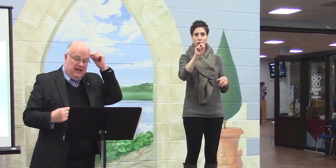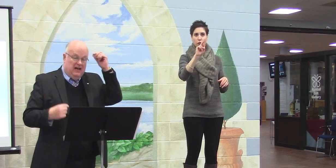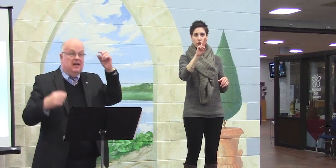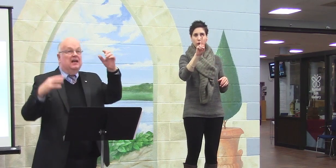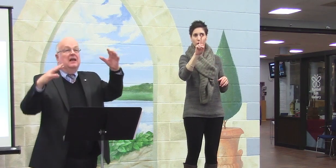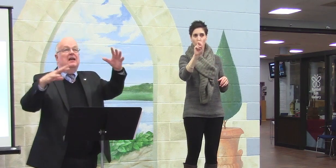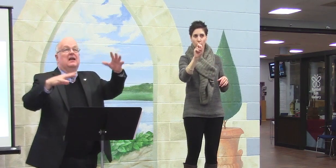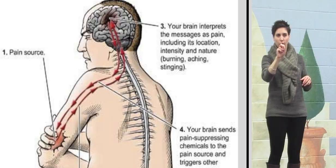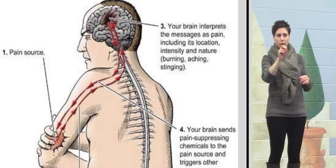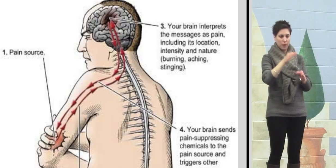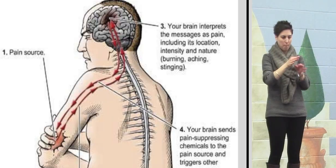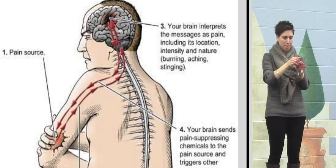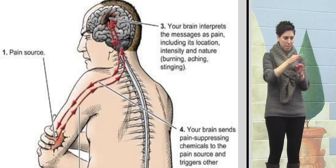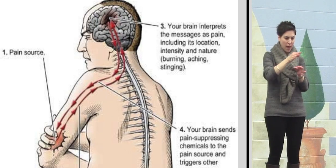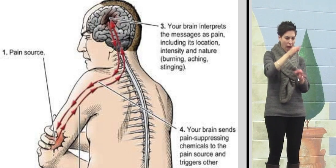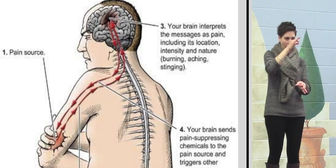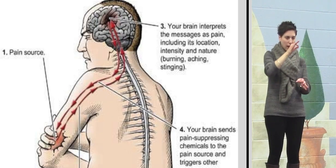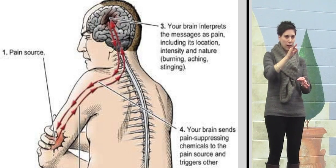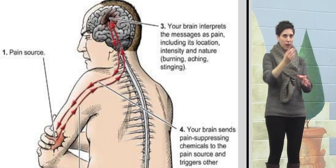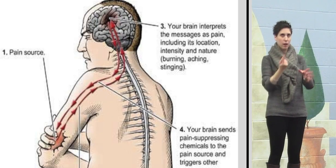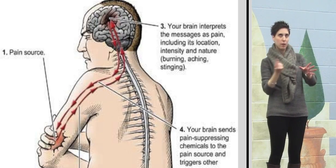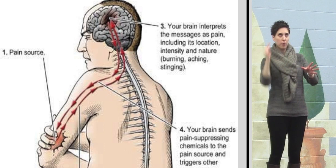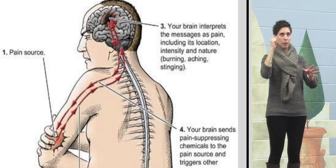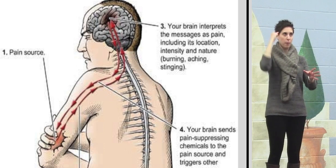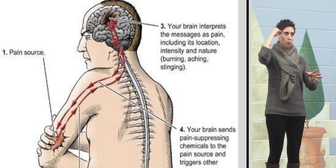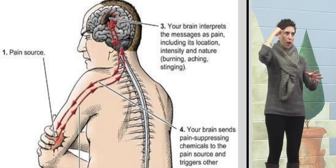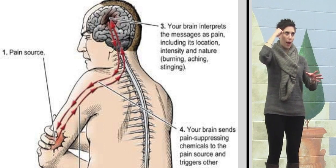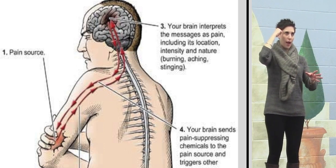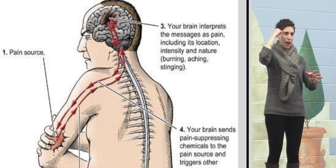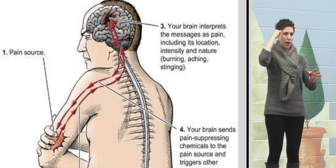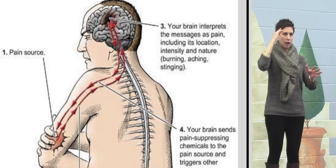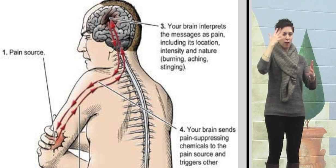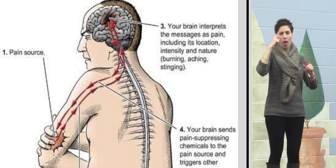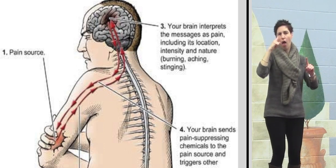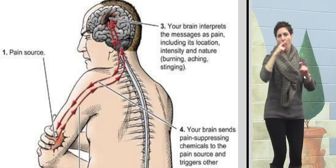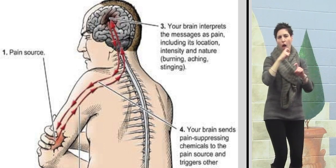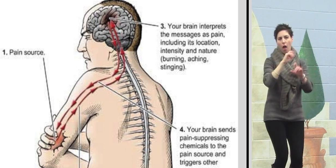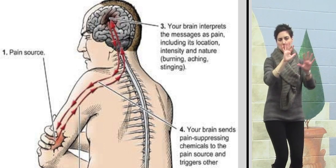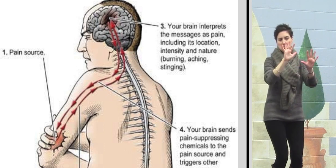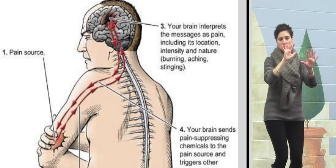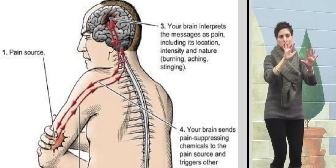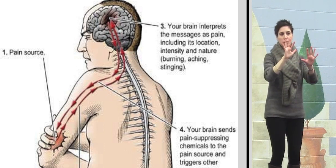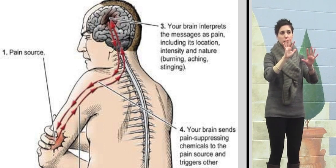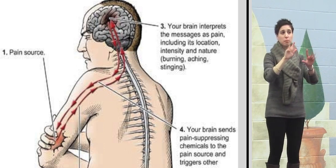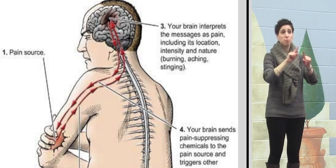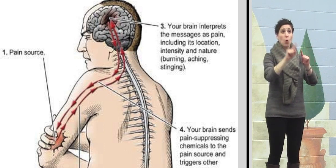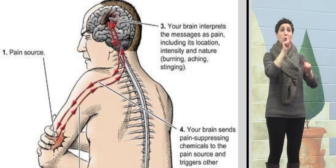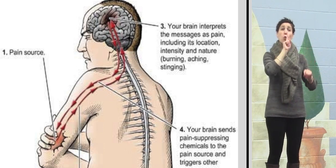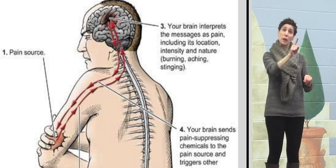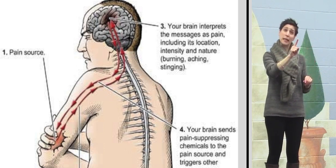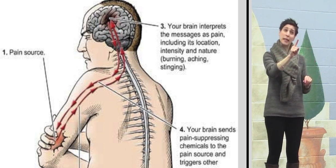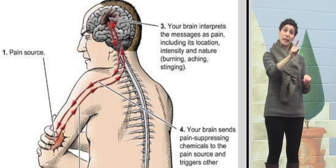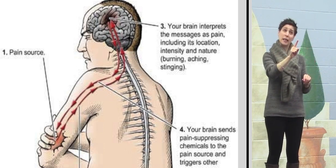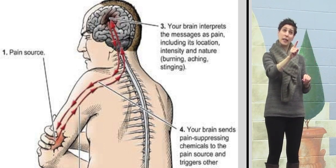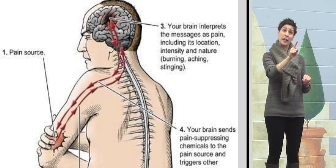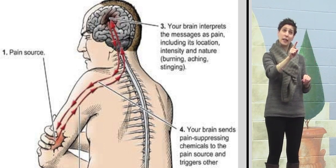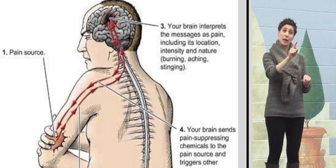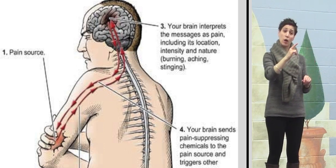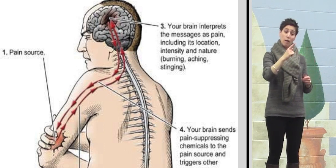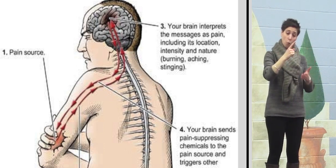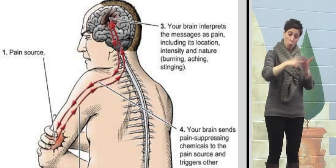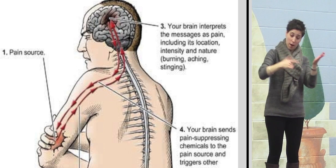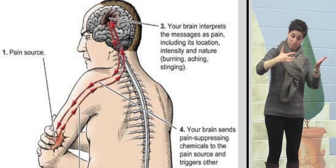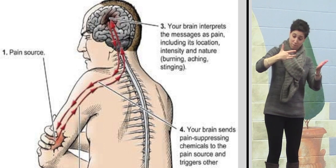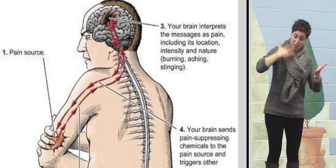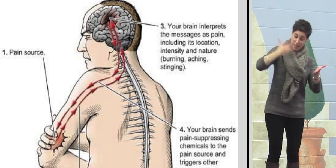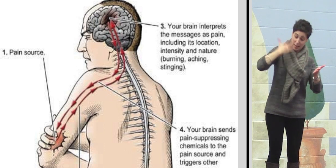brain. A lot of complicated things. But in the end, what you feel